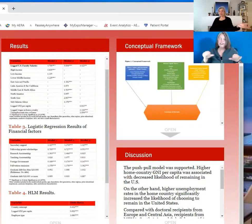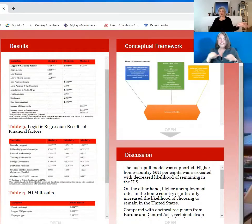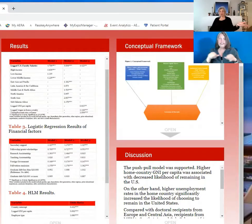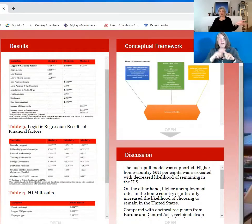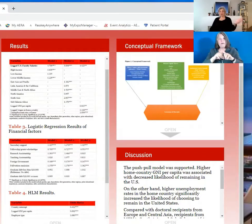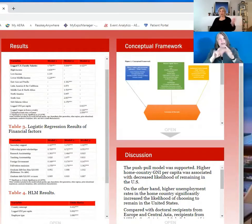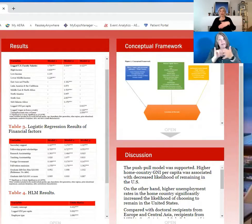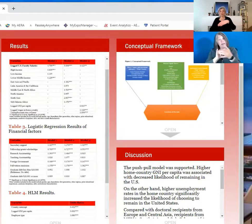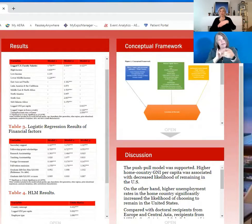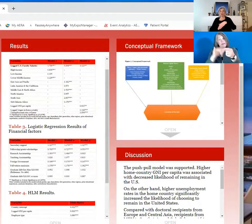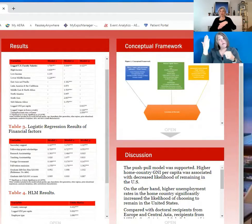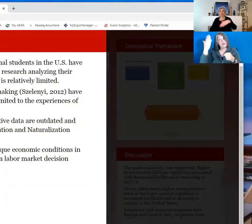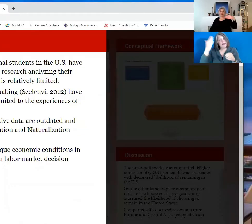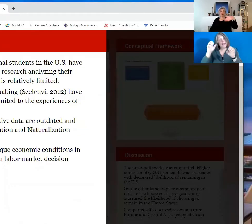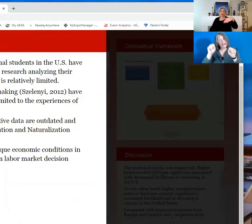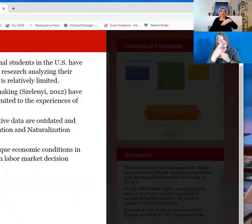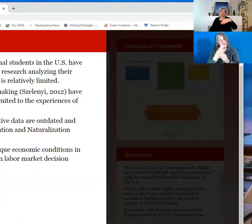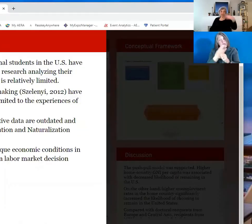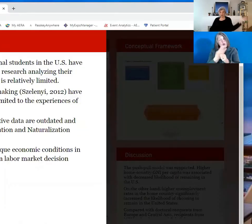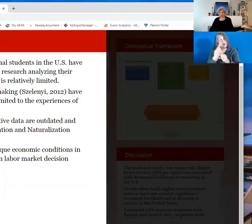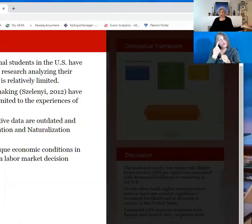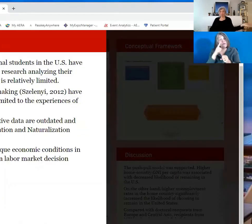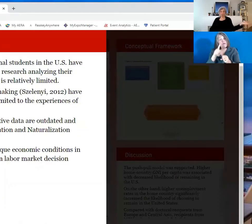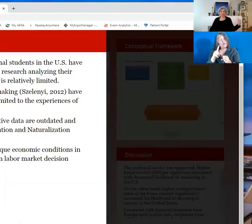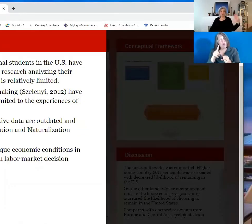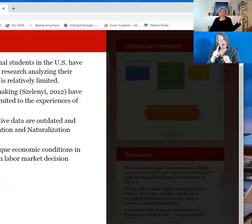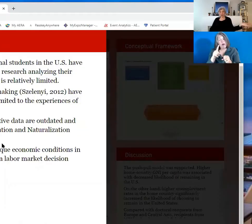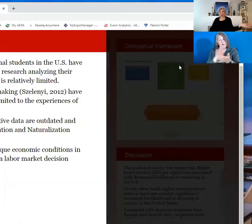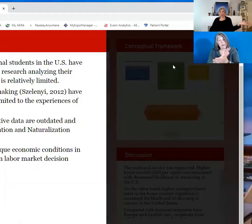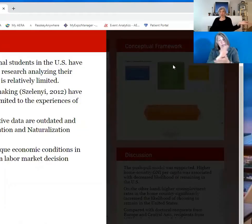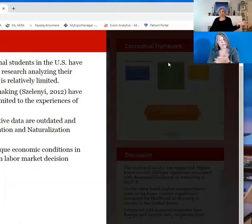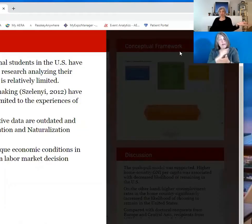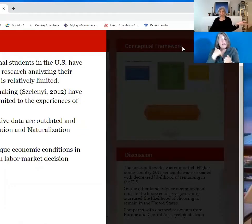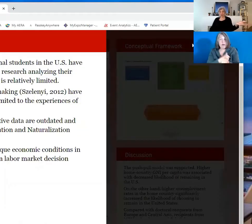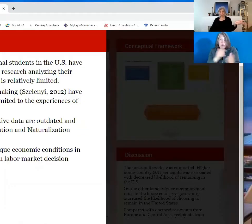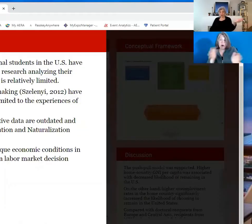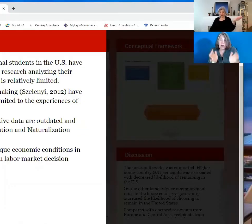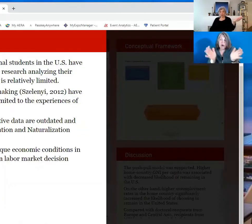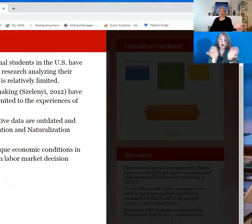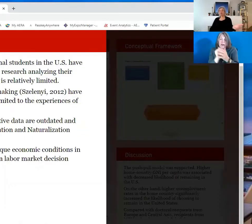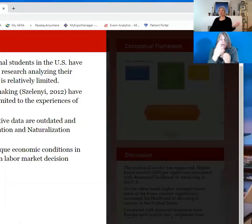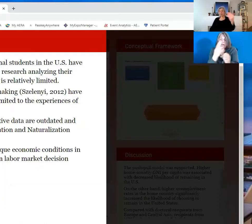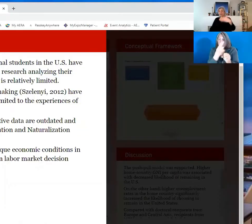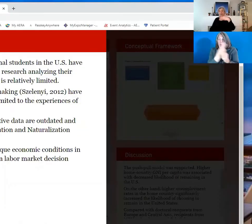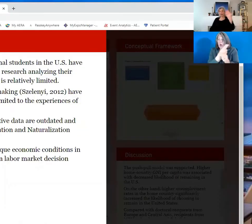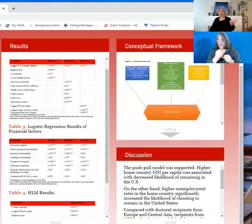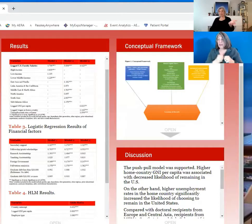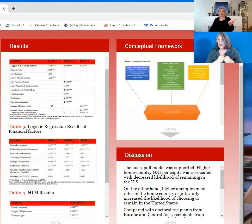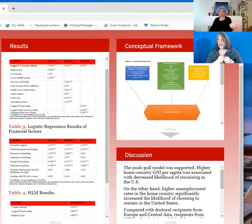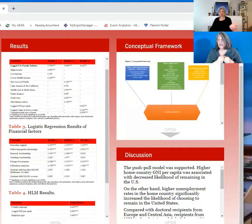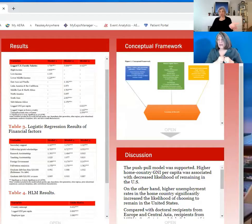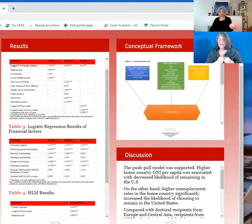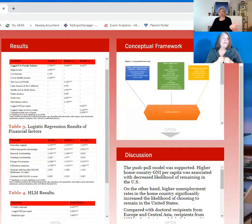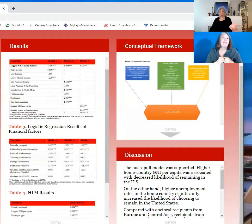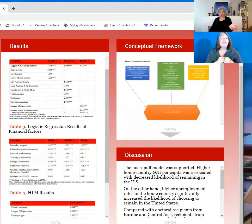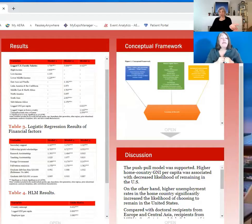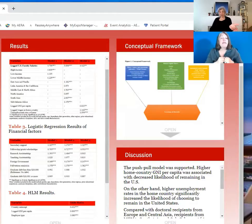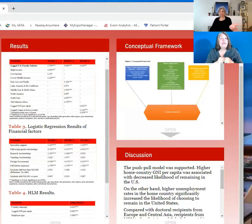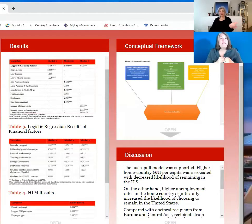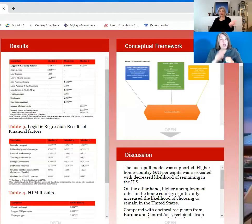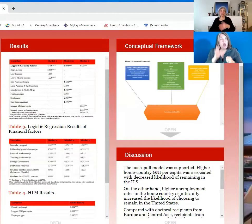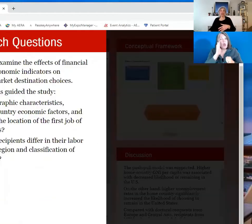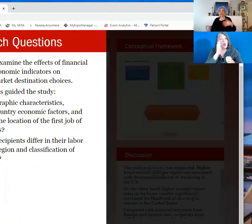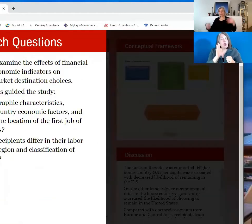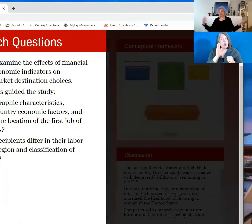a presentation that can be used for the papers, and we're encouraging that use. You will bring that up in shared screen,